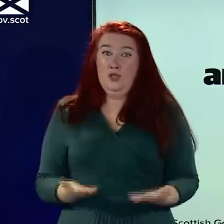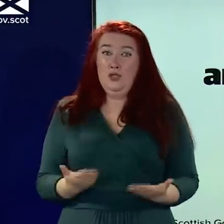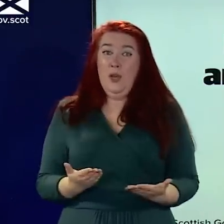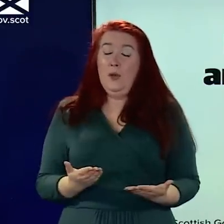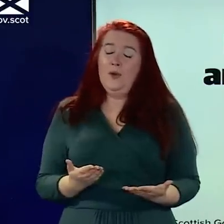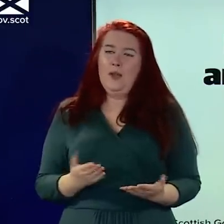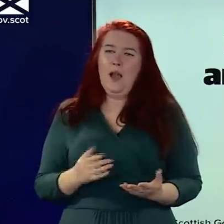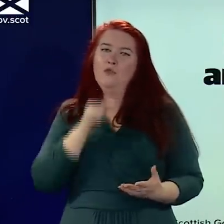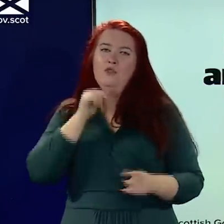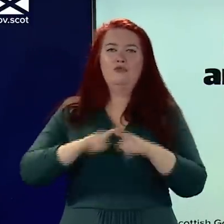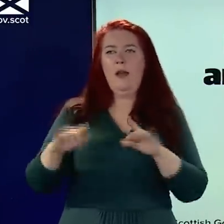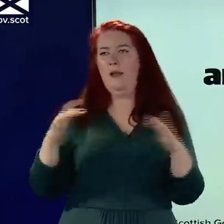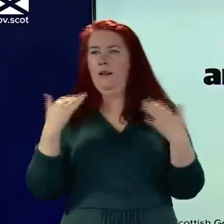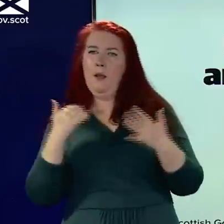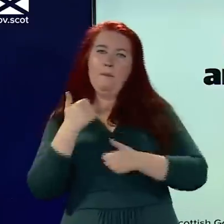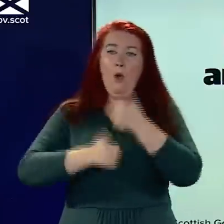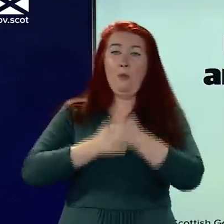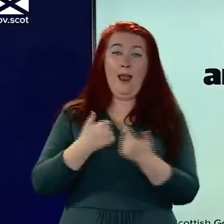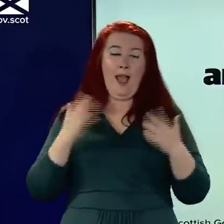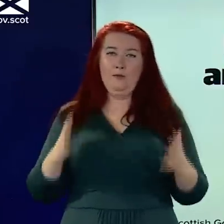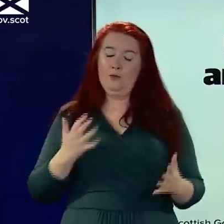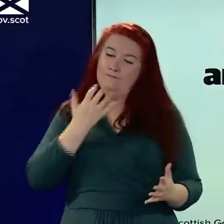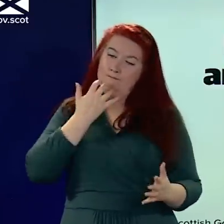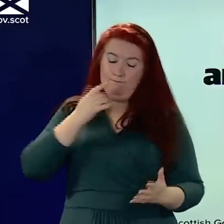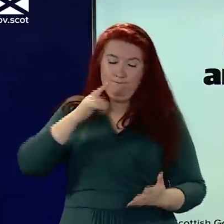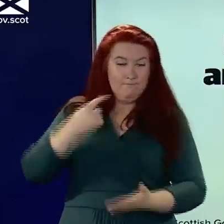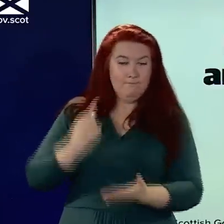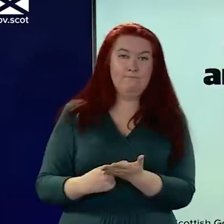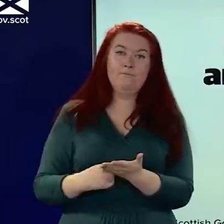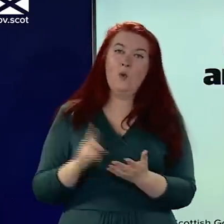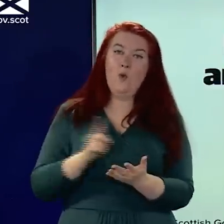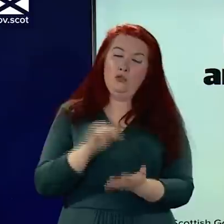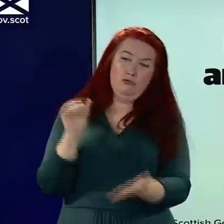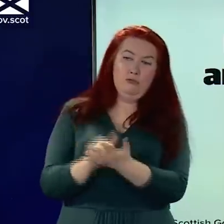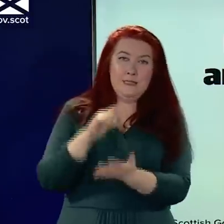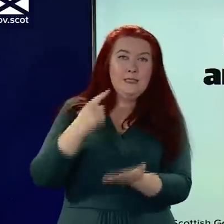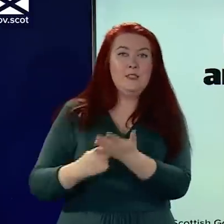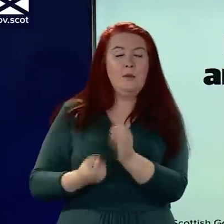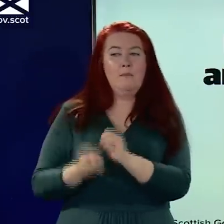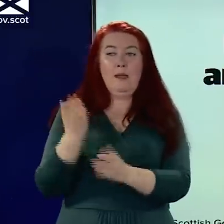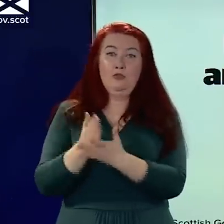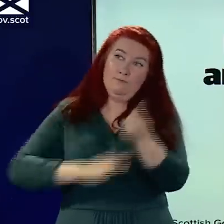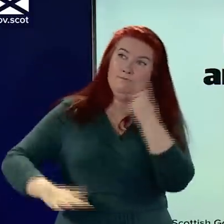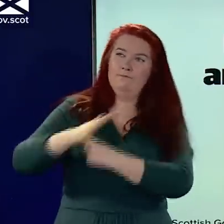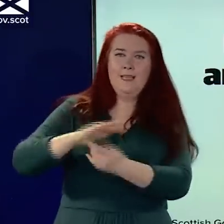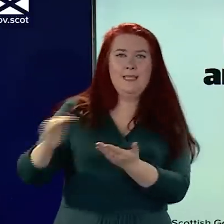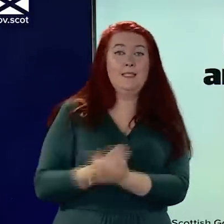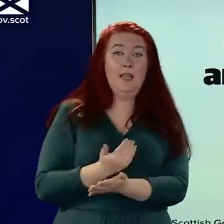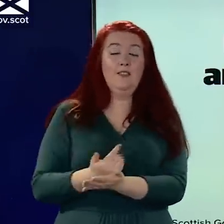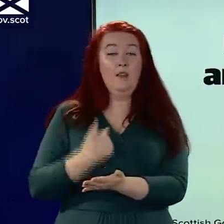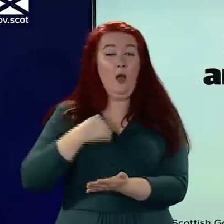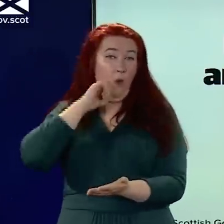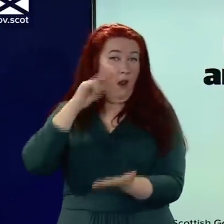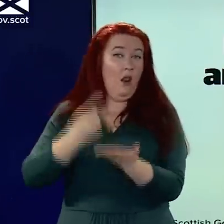be popular. It's to take any decisions, no matter how difficult that are necessary to keep us safe. And I will certainly not hesitate to do